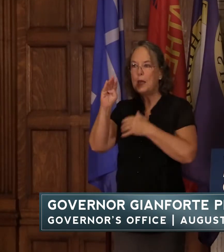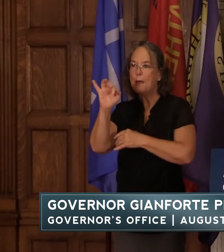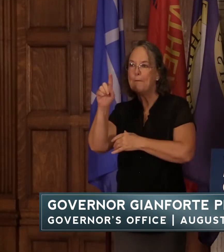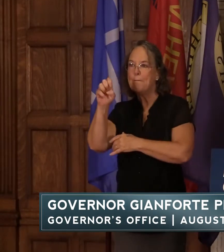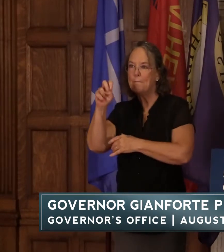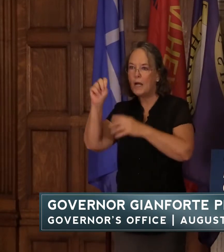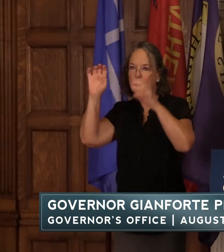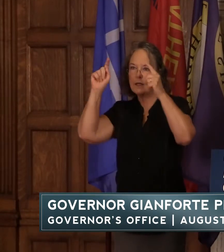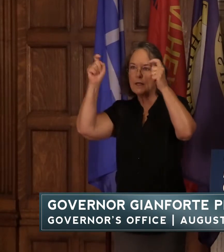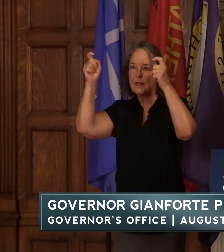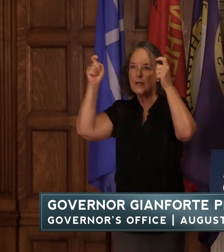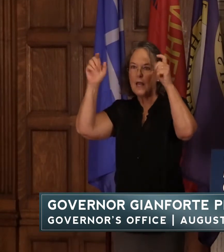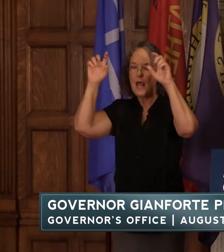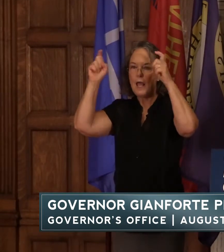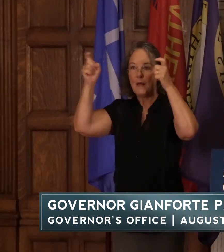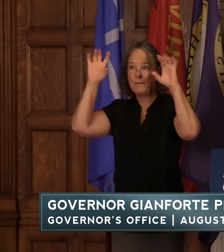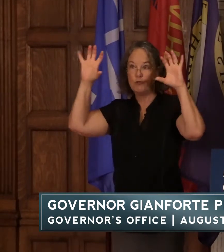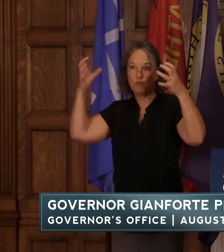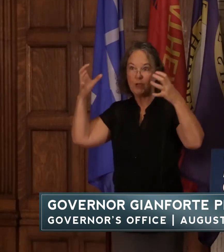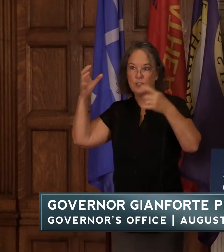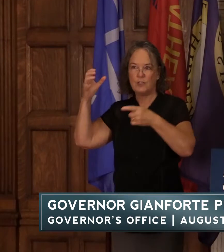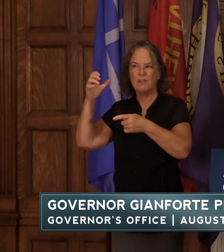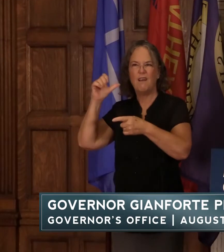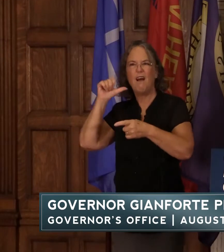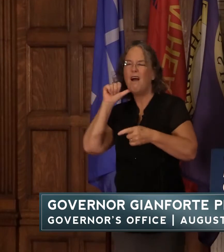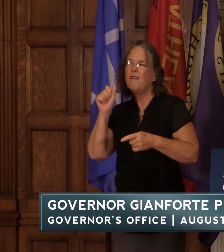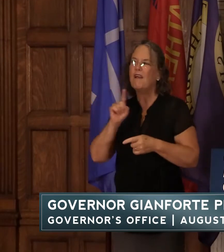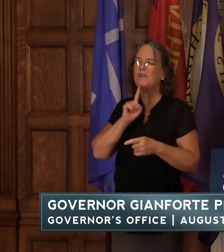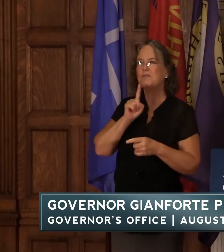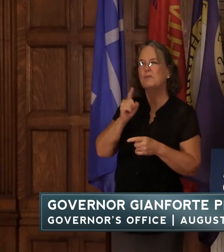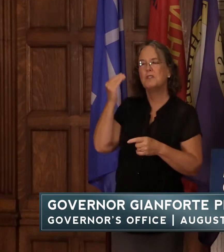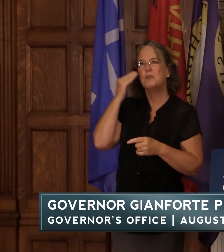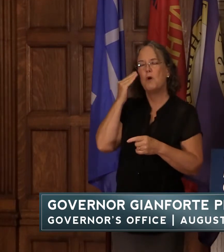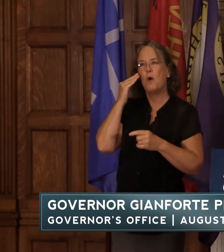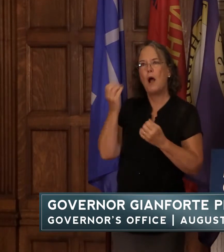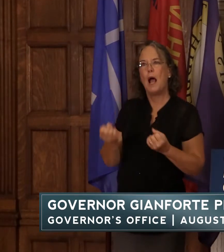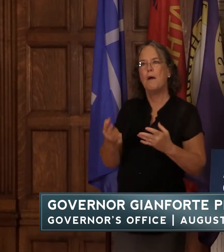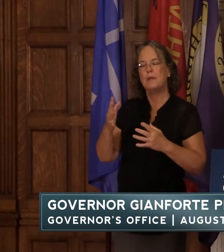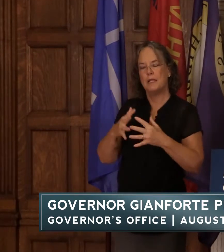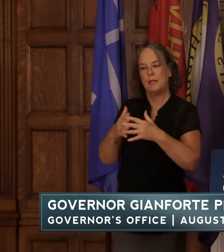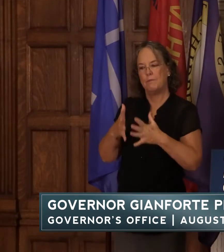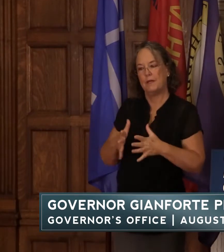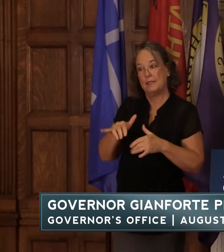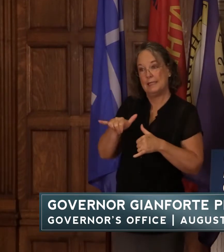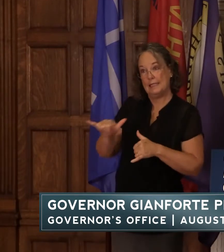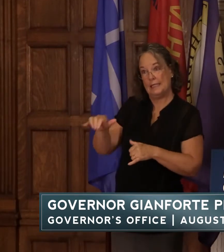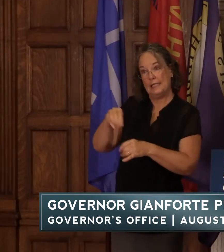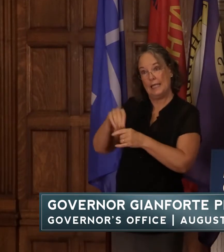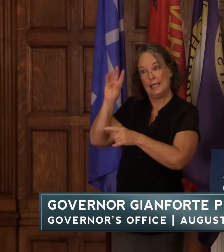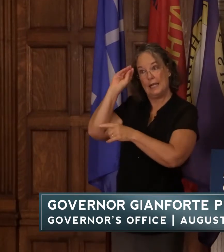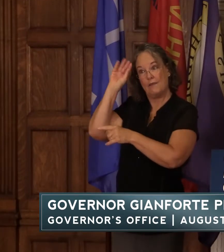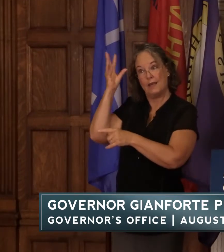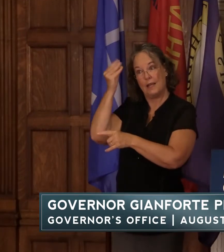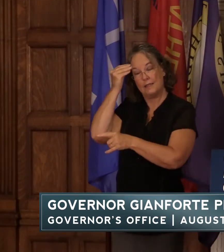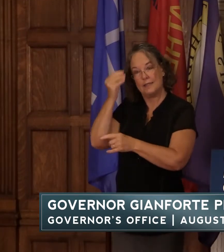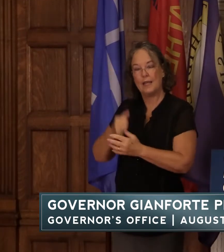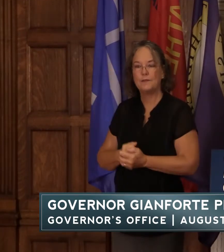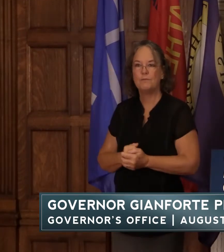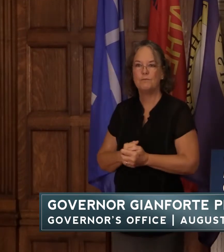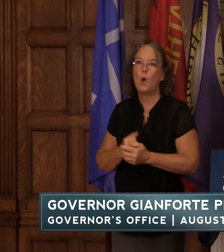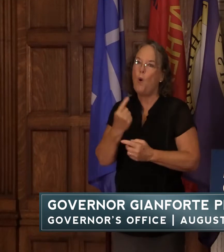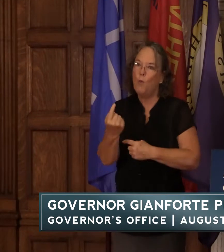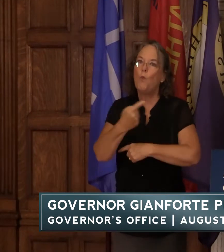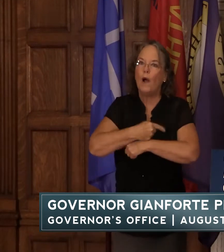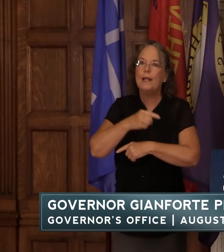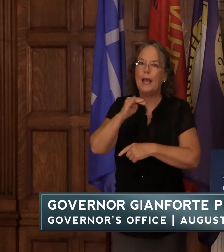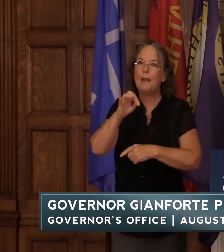administration is unsure how many americans are still in afghanistan on one day